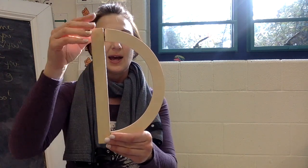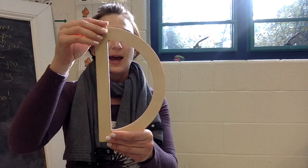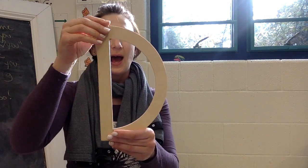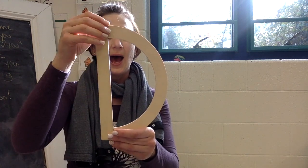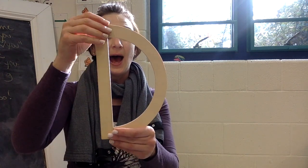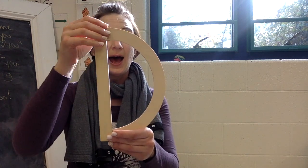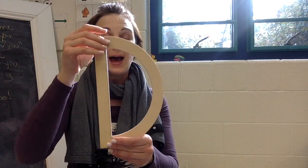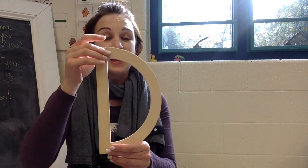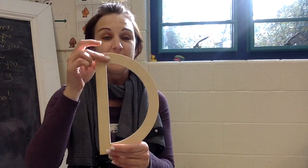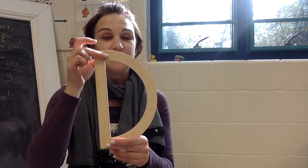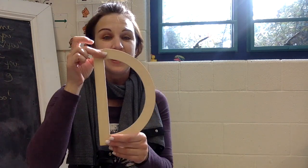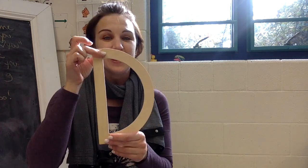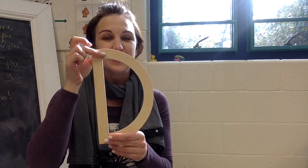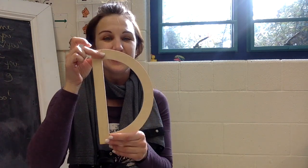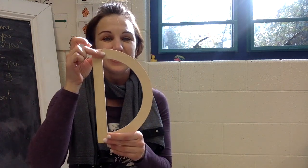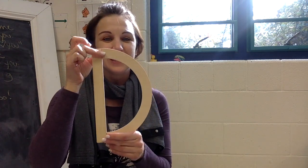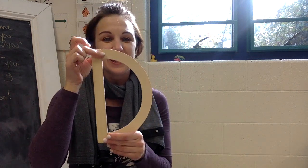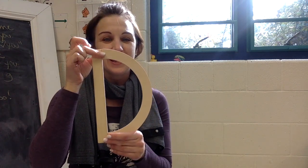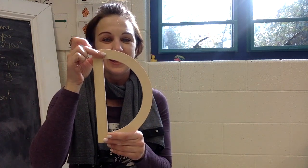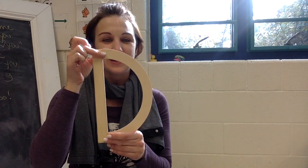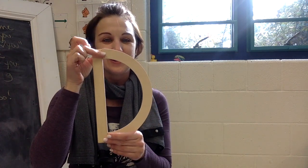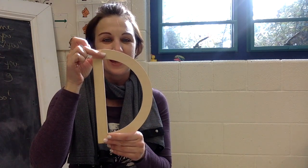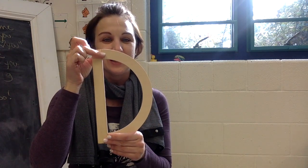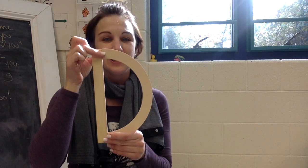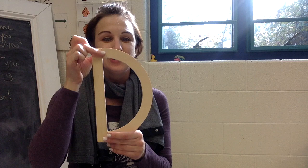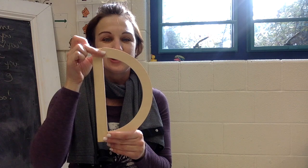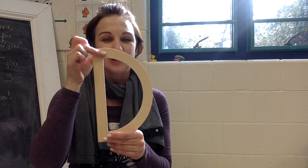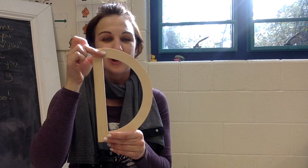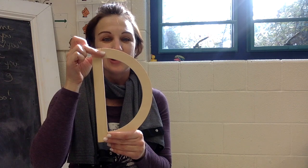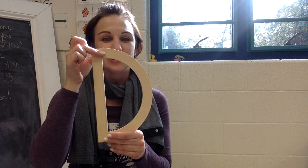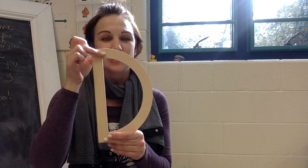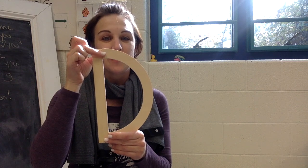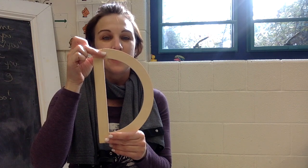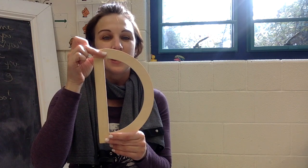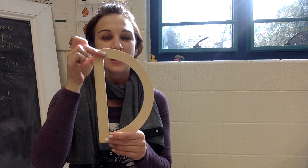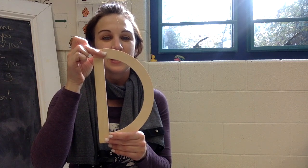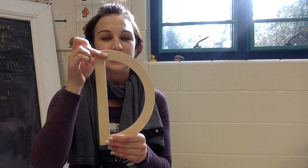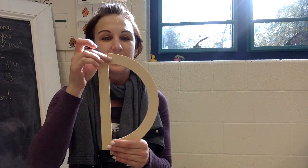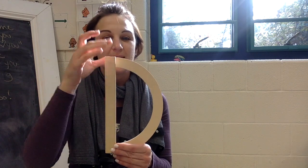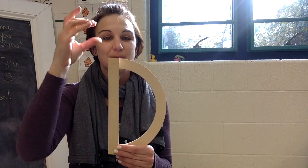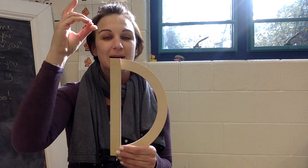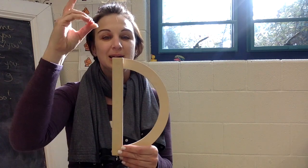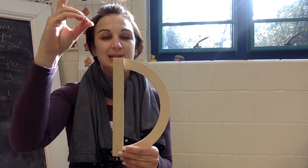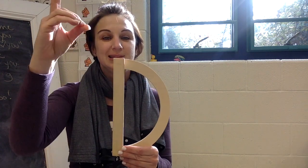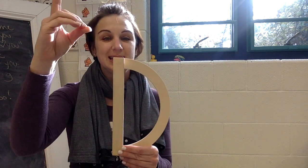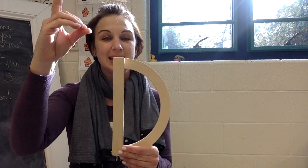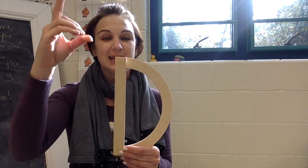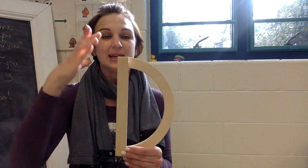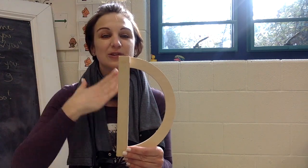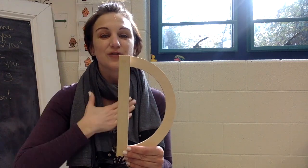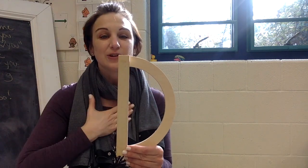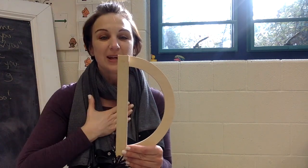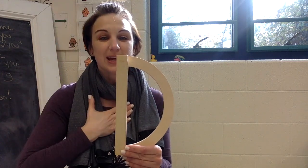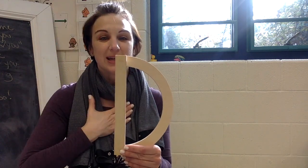I found the letter that starts my name. D is for Danny.